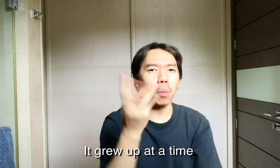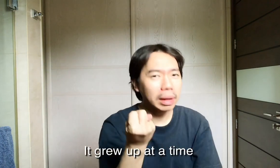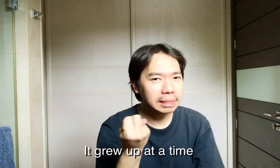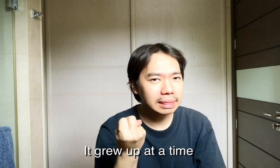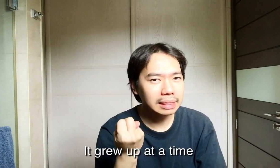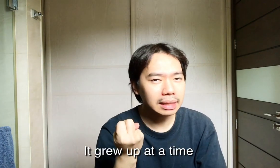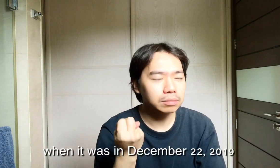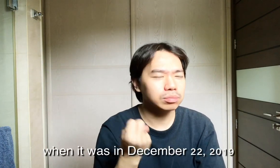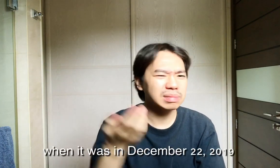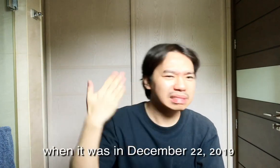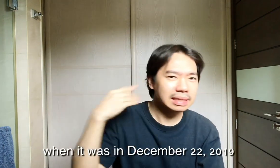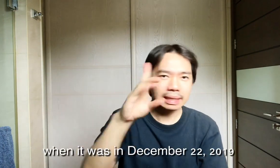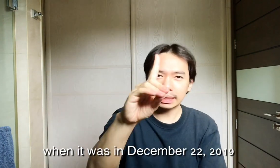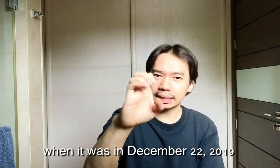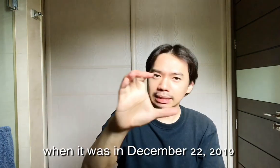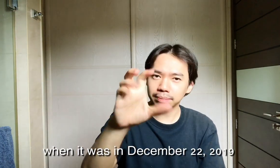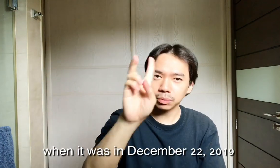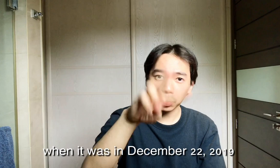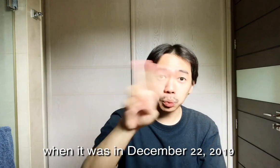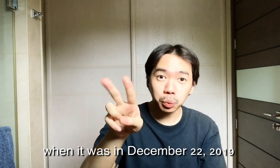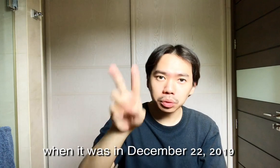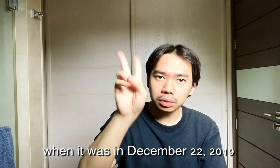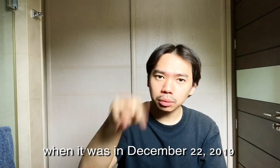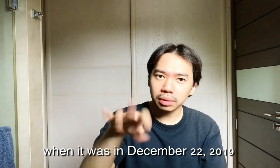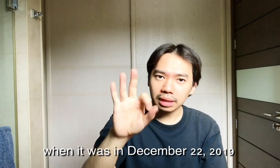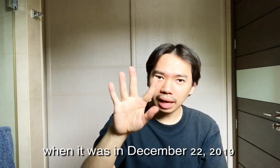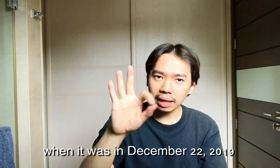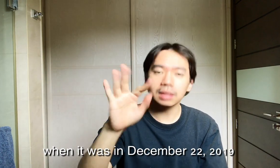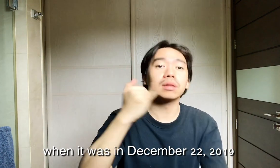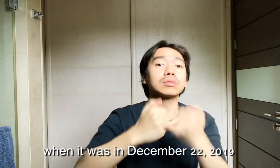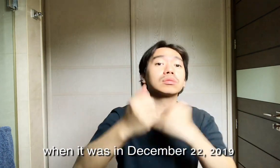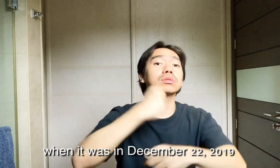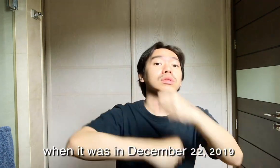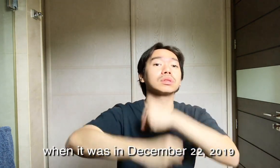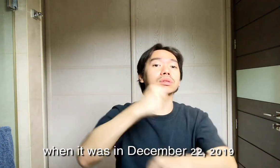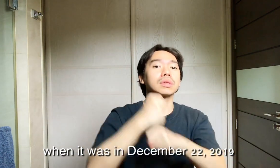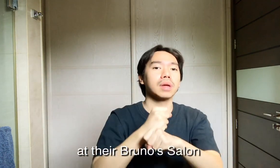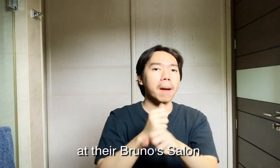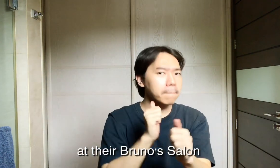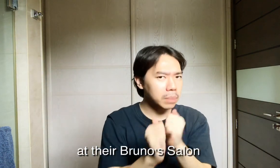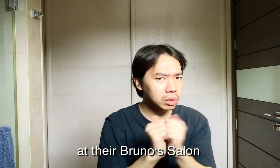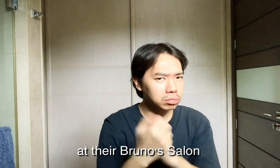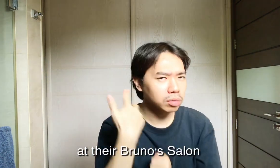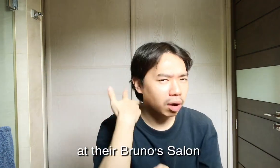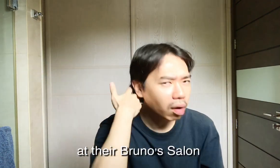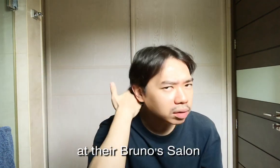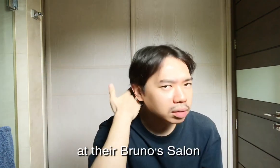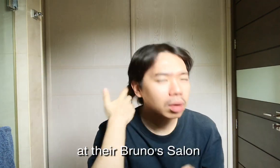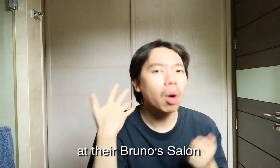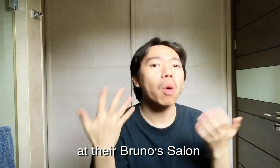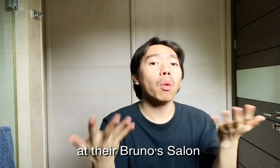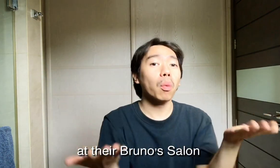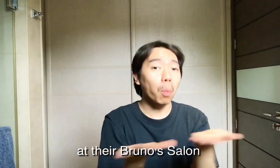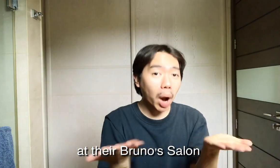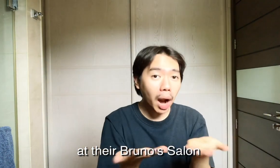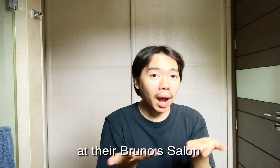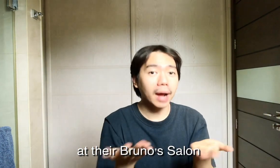when it was in December 22, 2019 at the Bruno's Salon.